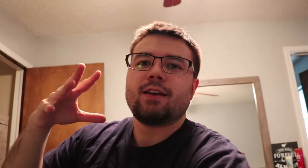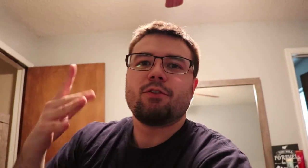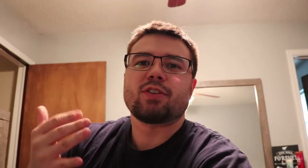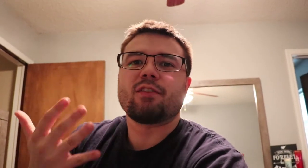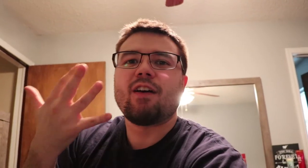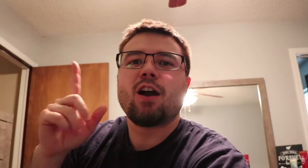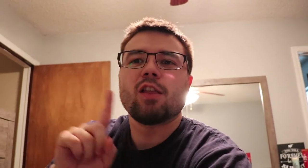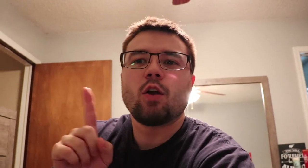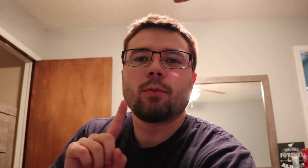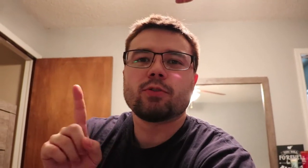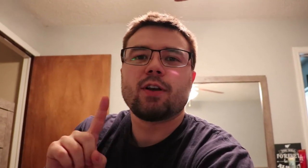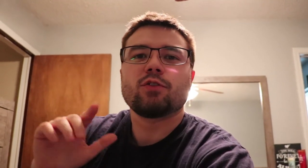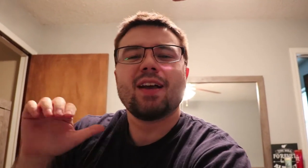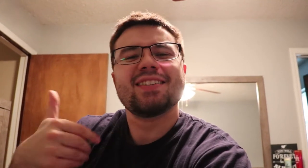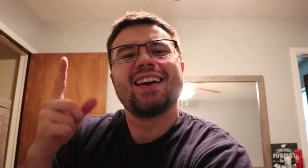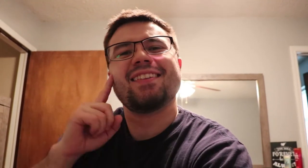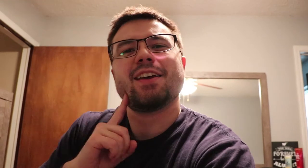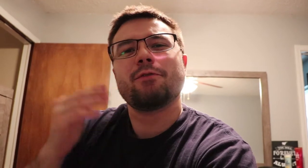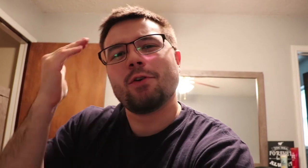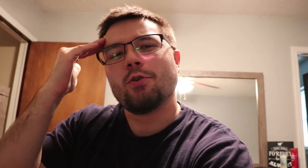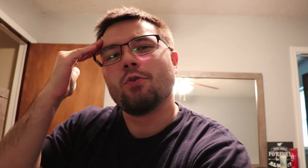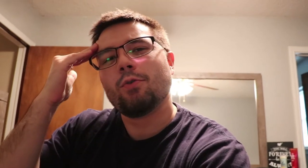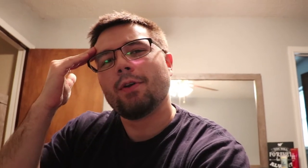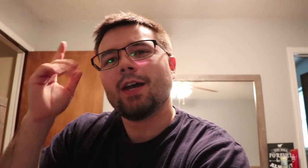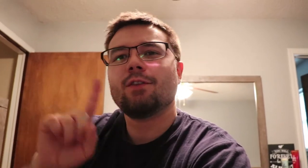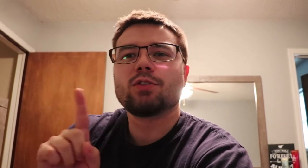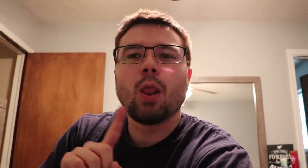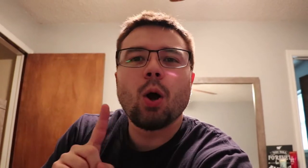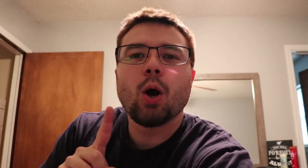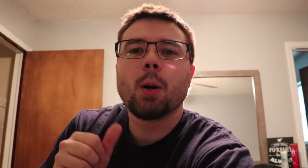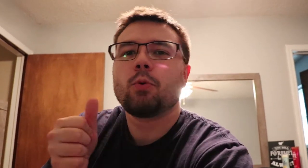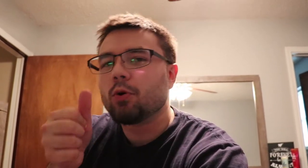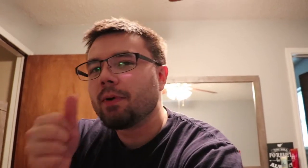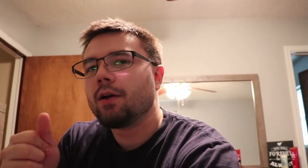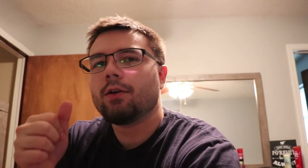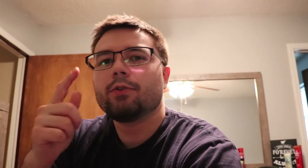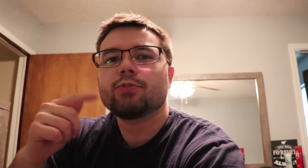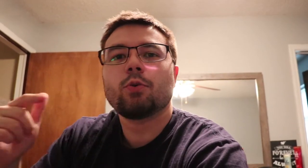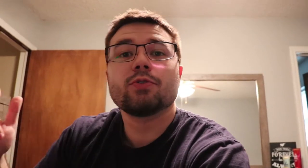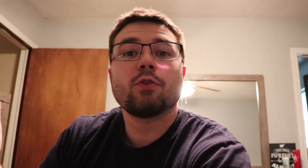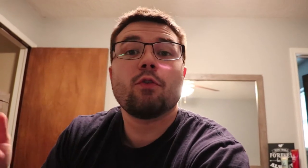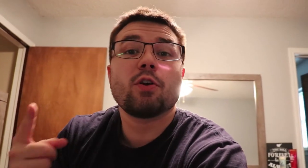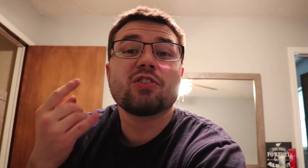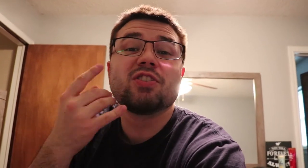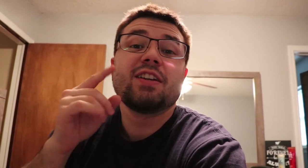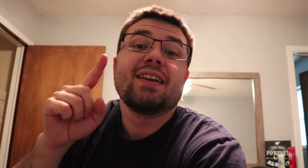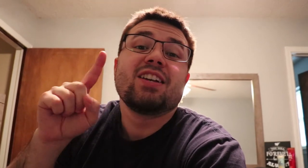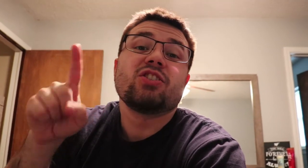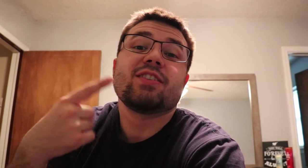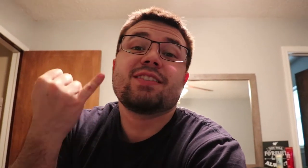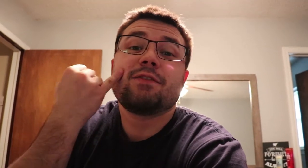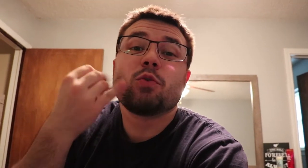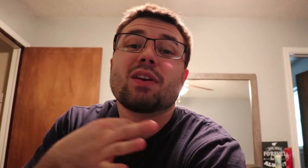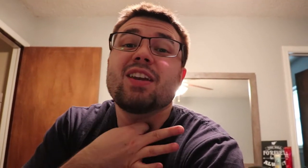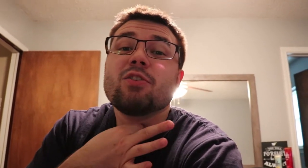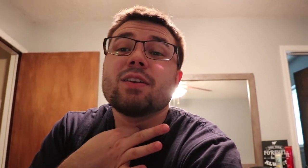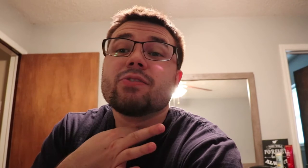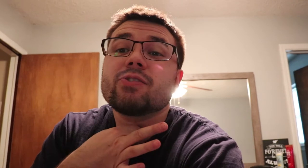there's like a fire and the alarm goes off so that's how the deaf know if it's alarm, doorbell, so on and so forth just if you were curious